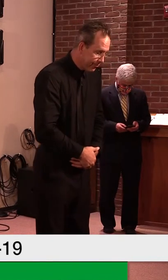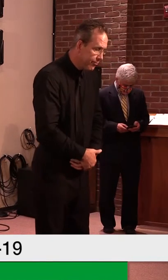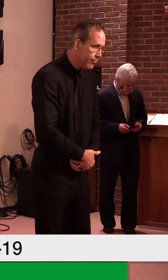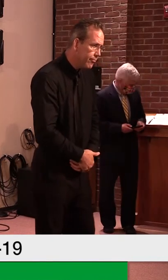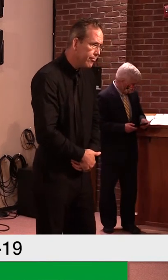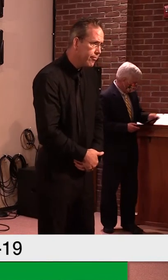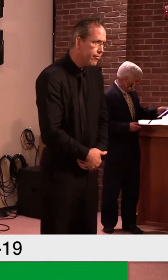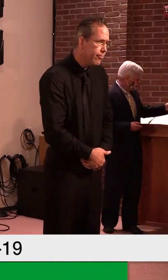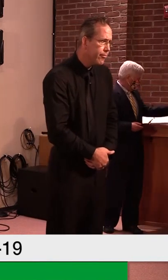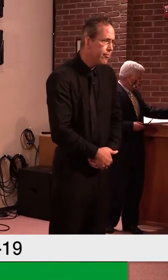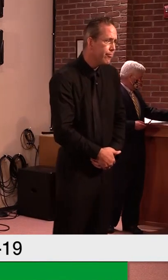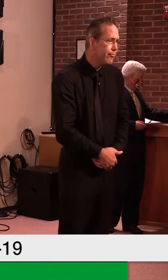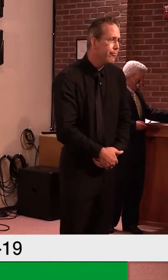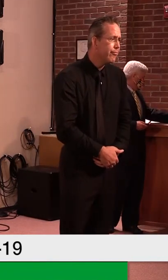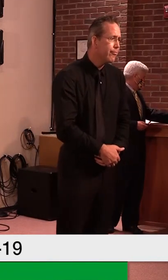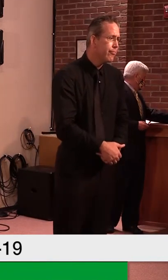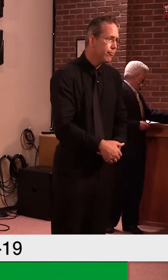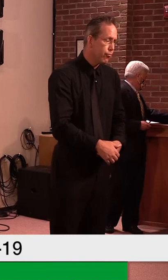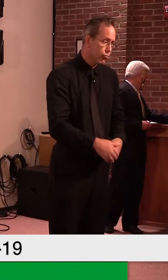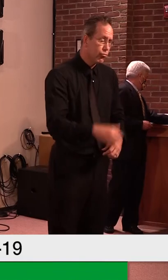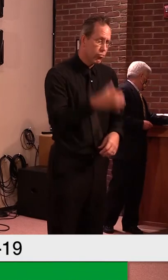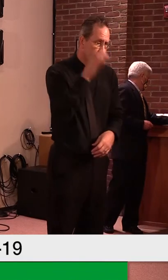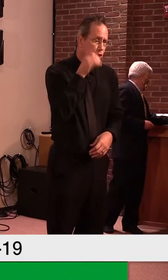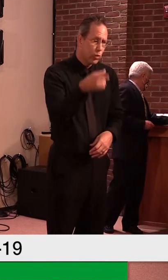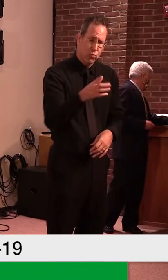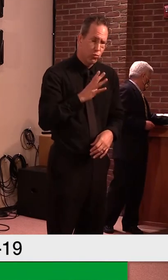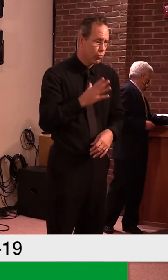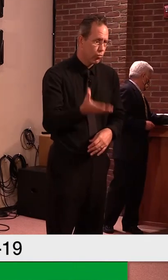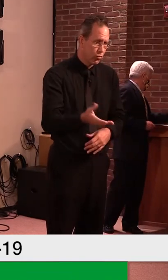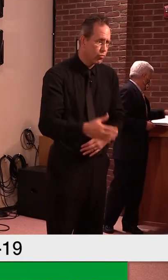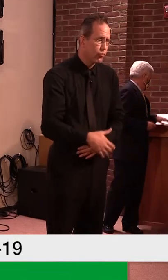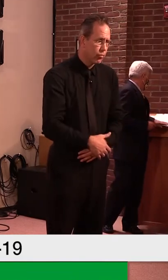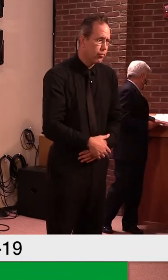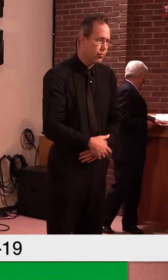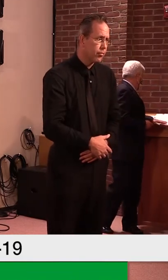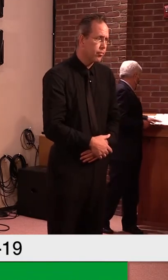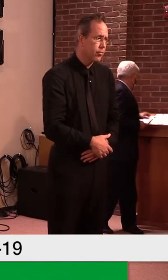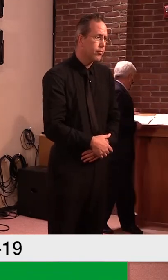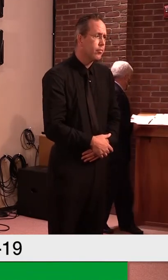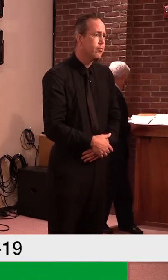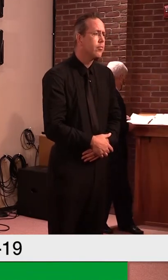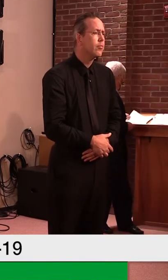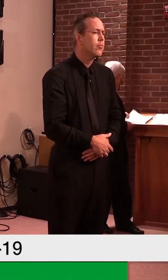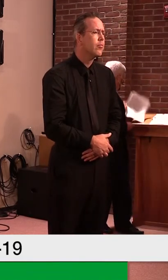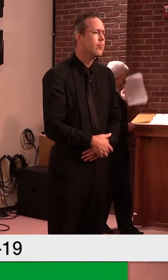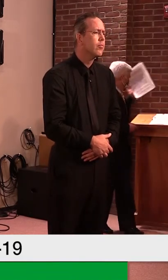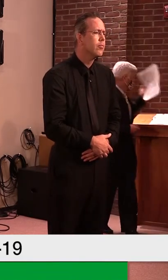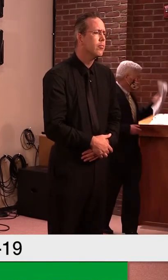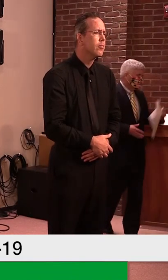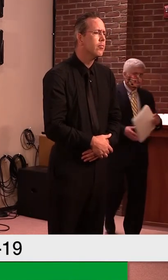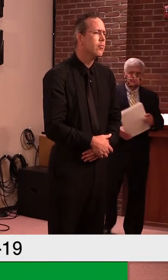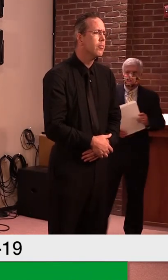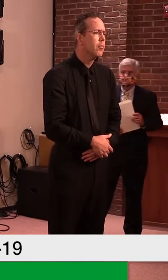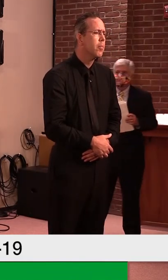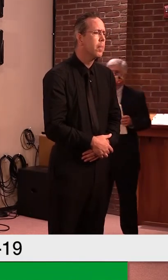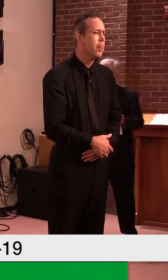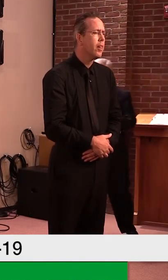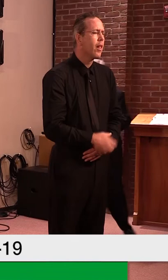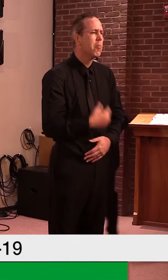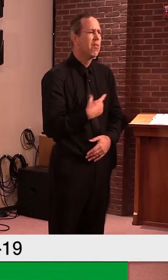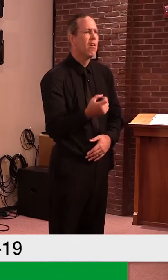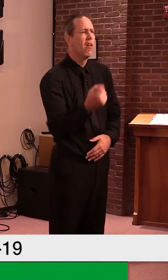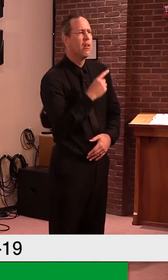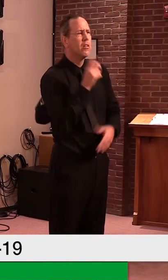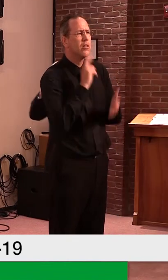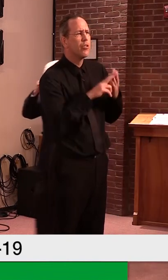Hi, Governor. Can you hear me? We can. I think the majority of my questions are for Secretary Smith. That's all right. That's, that's fine with me, Kevin.